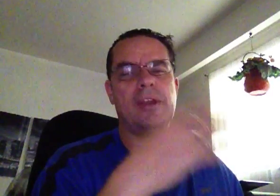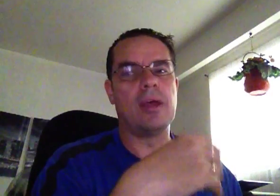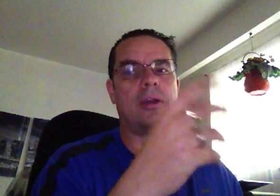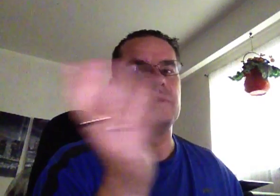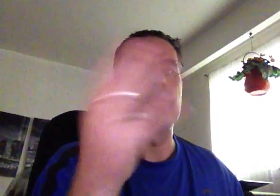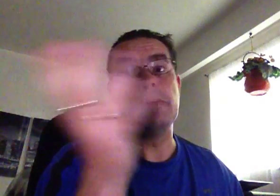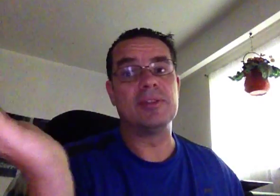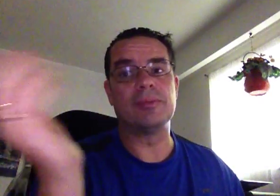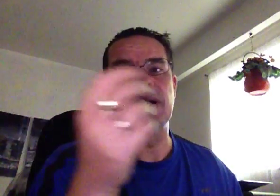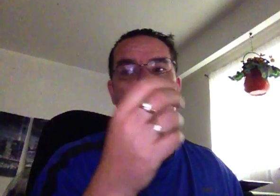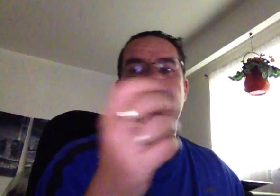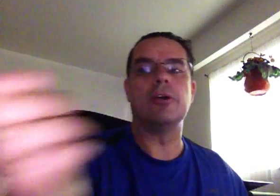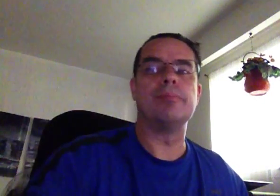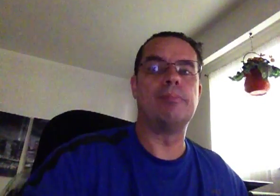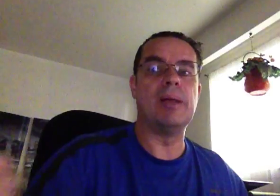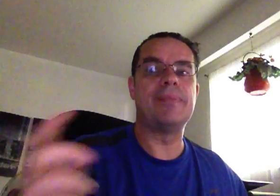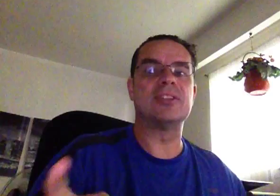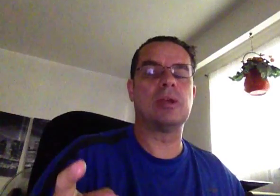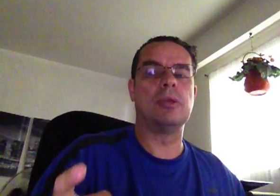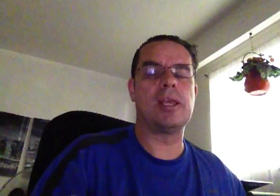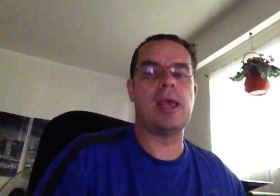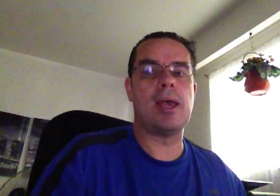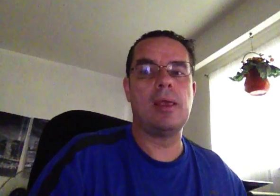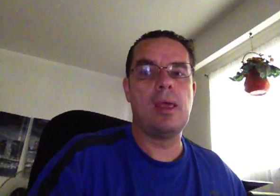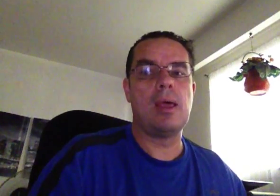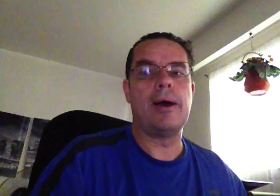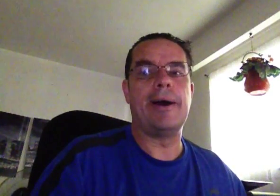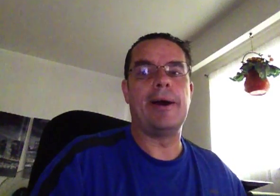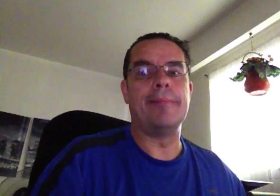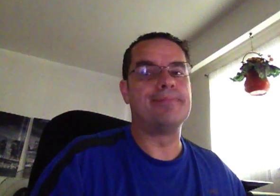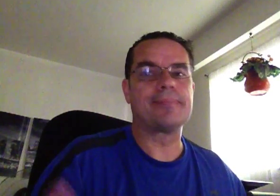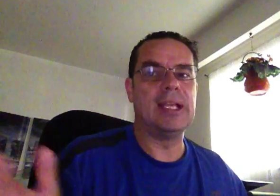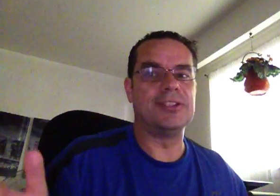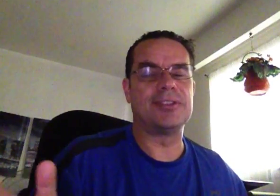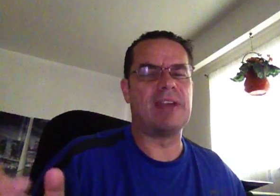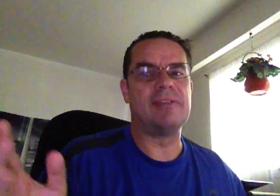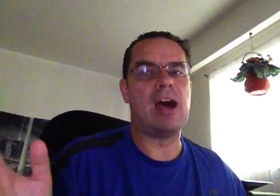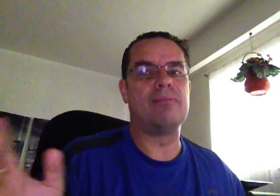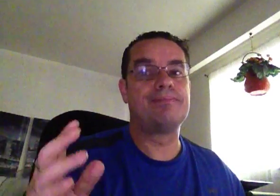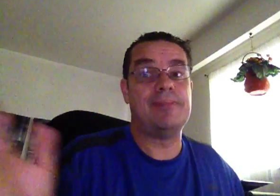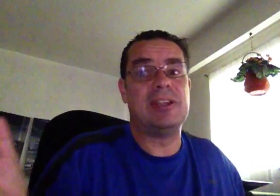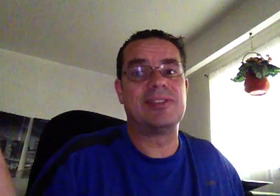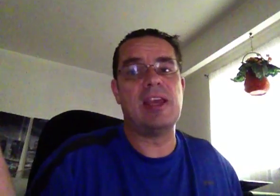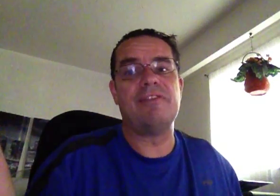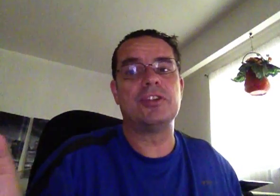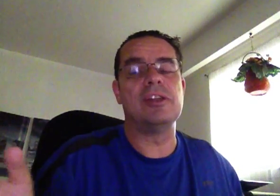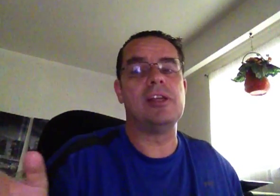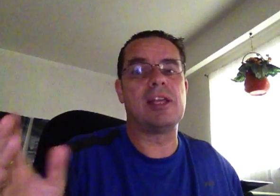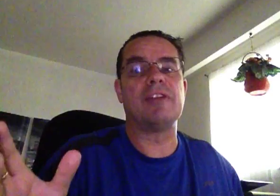or the other or maybe to something else. I don't know. But, that's what I'm looking at. It's just, I've now, you could say, officially given